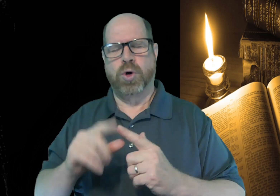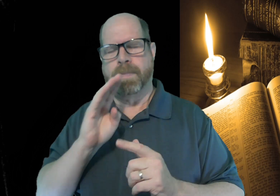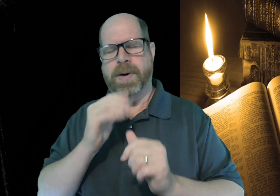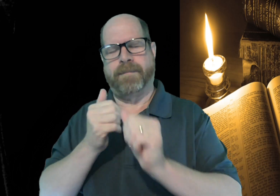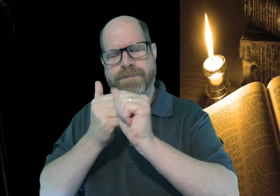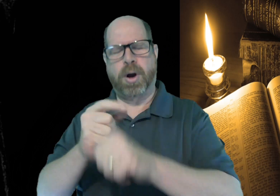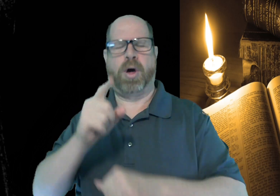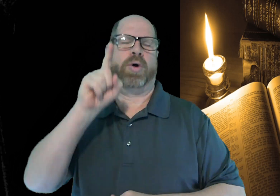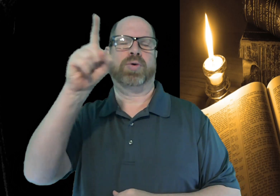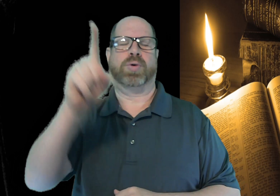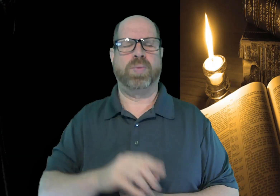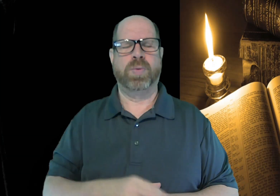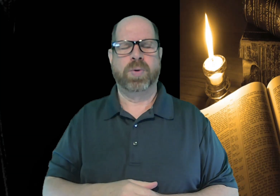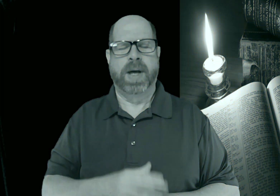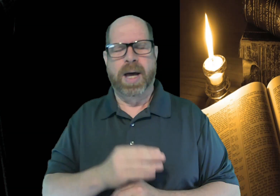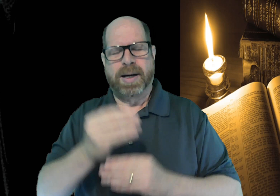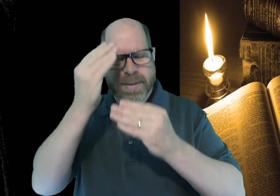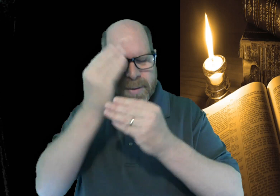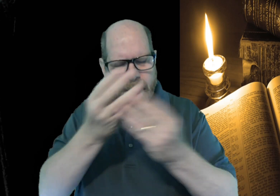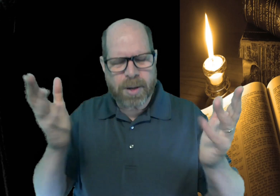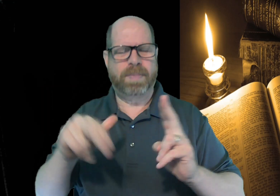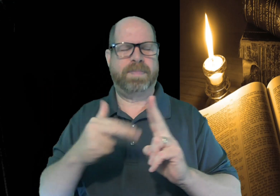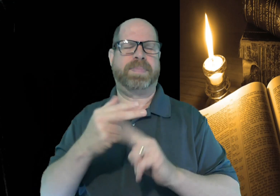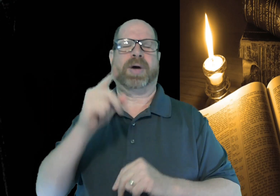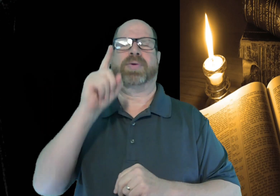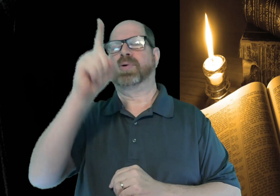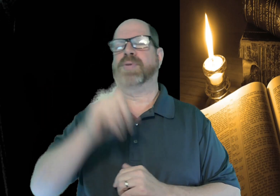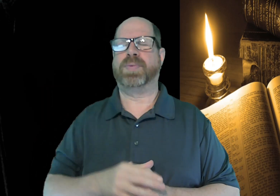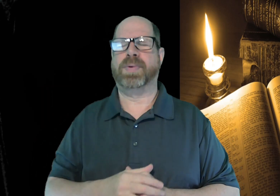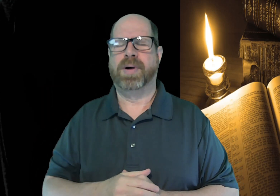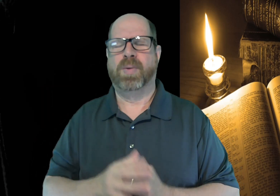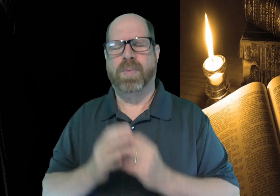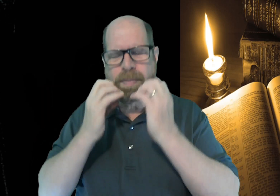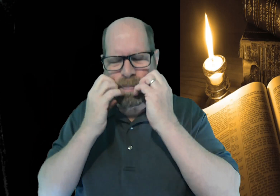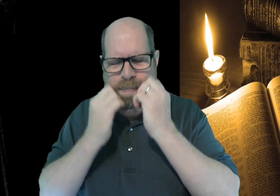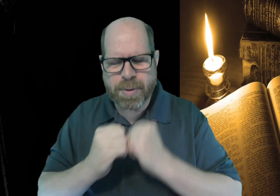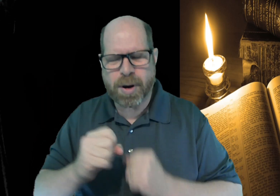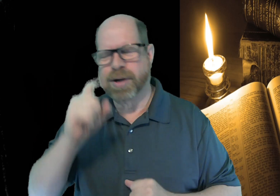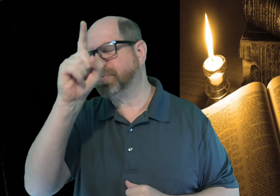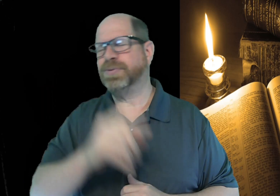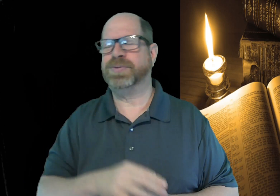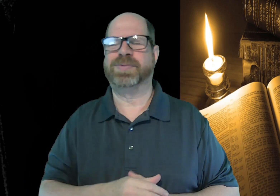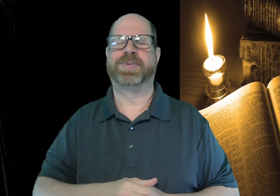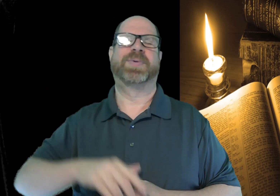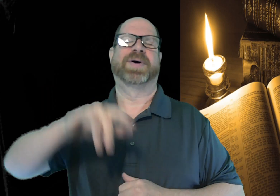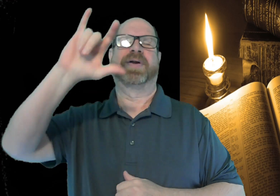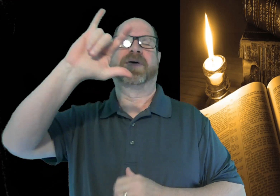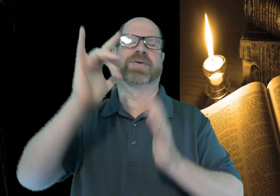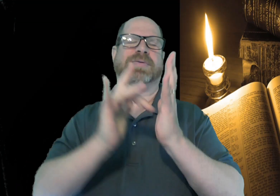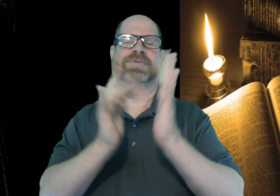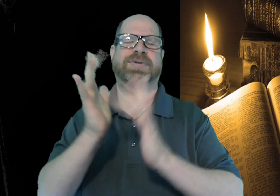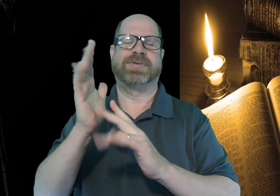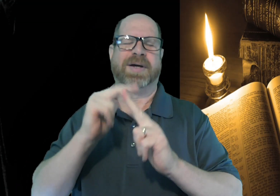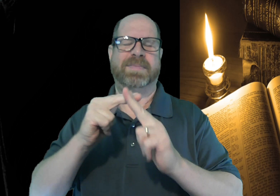so we're going to follow you lord and let other people know about you you're precious we love you in jesus name amen